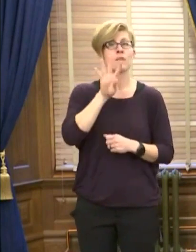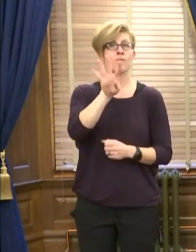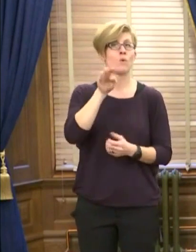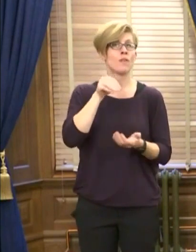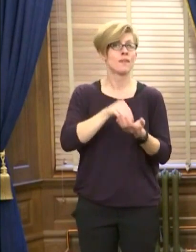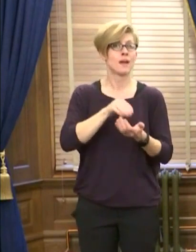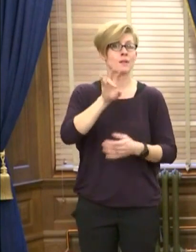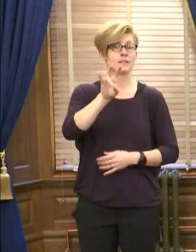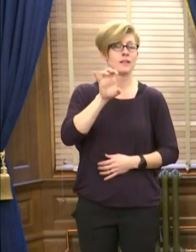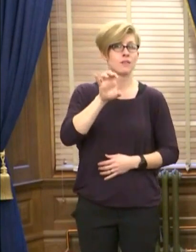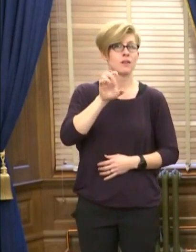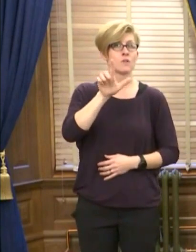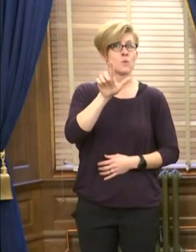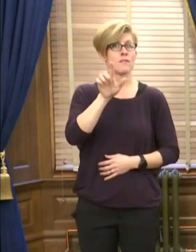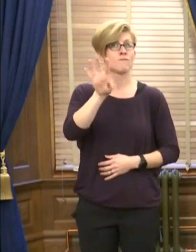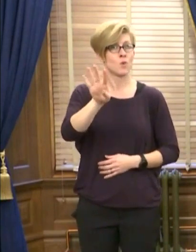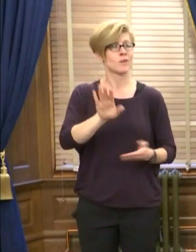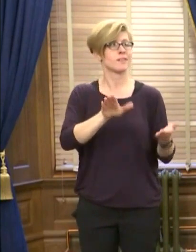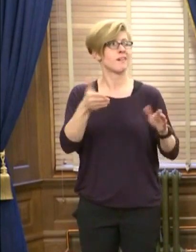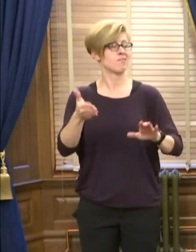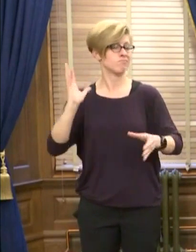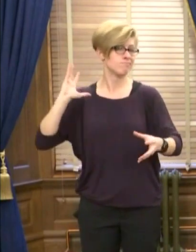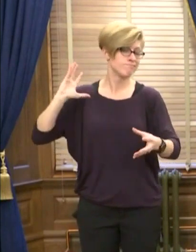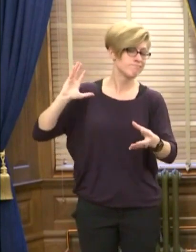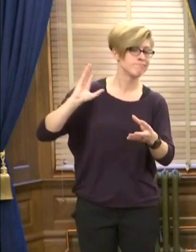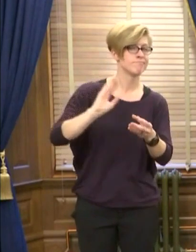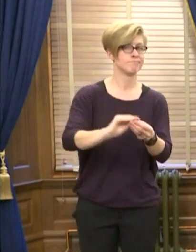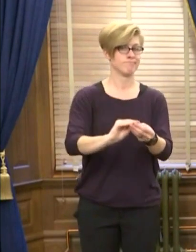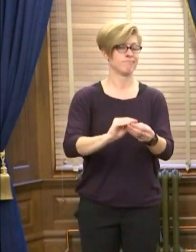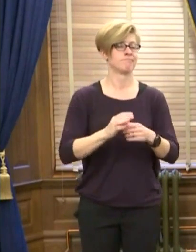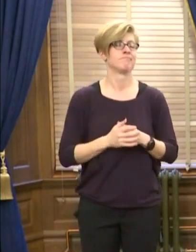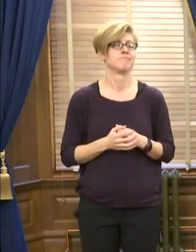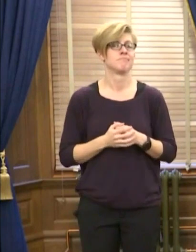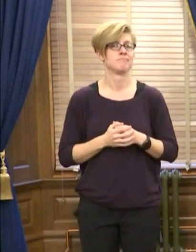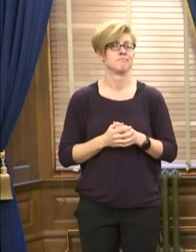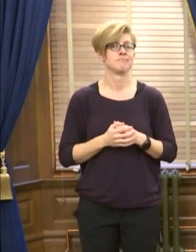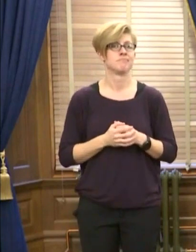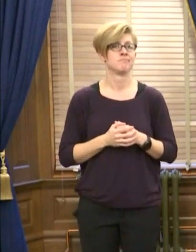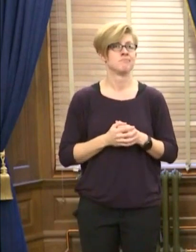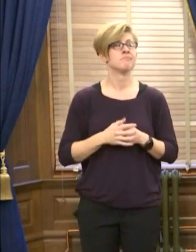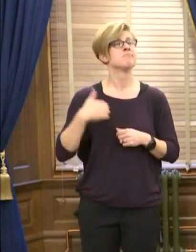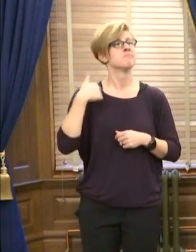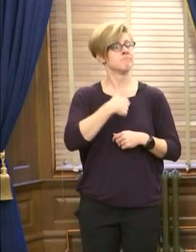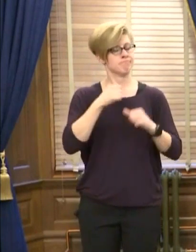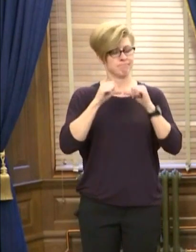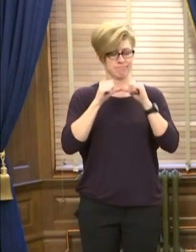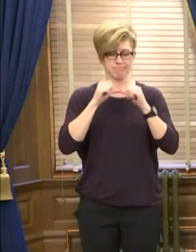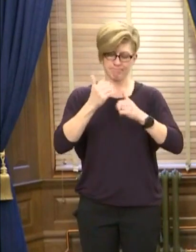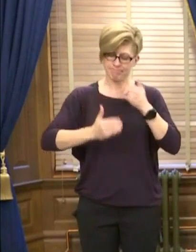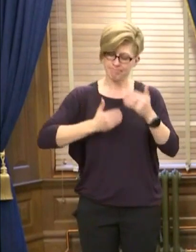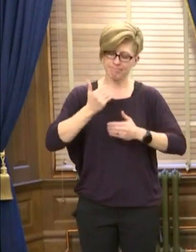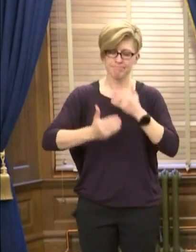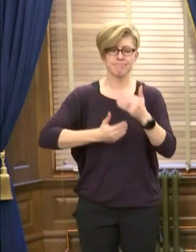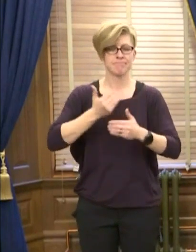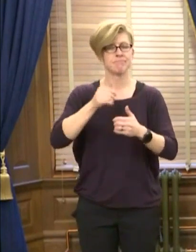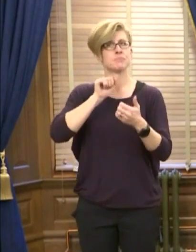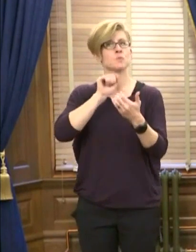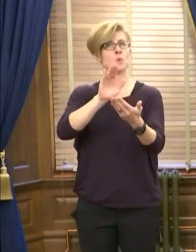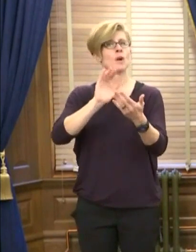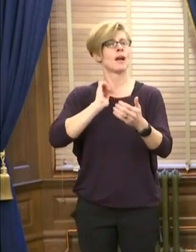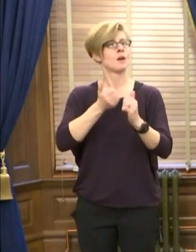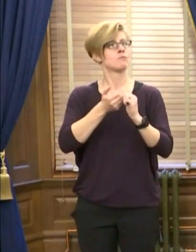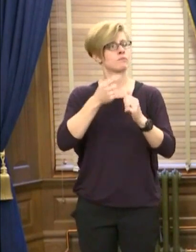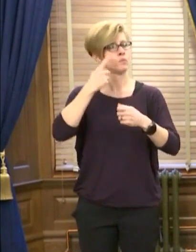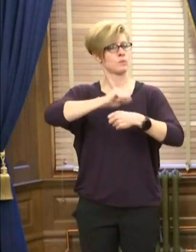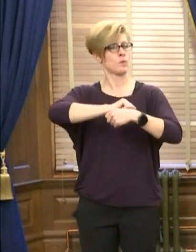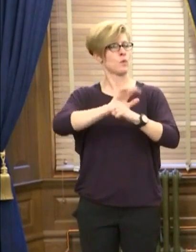,724 deaths. So my administration is continuing to move forward with our COVID-19 response,